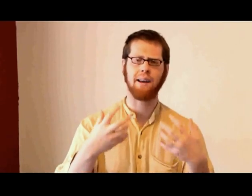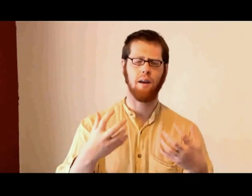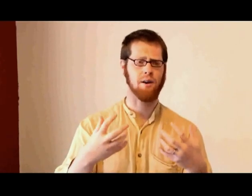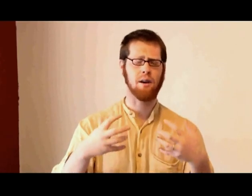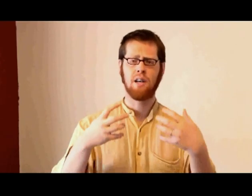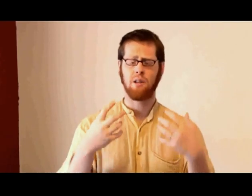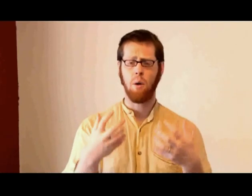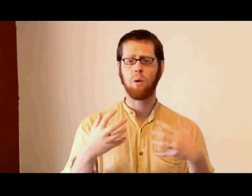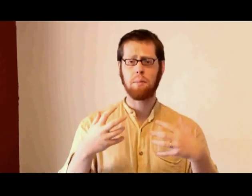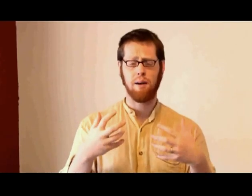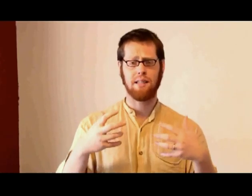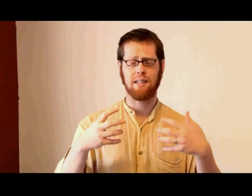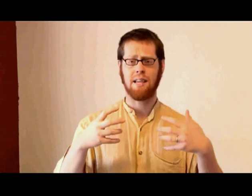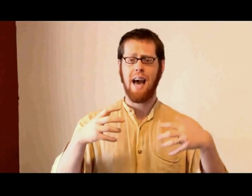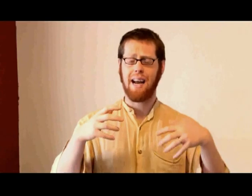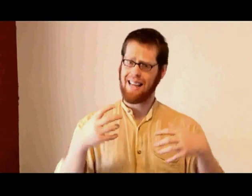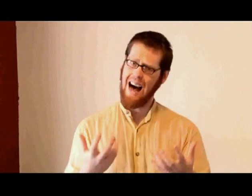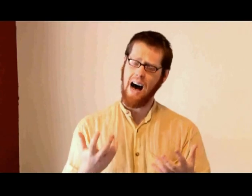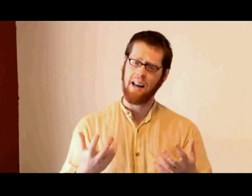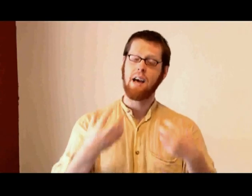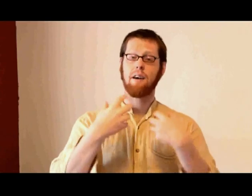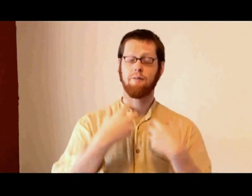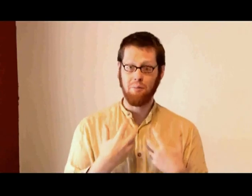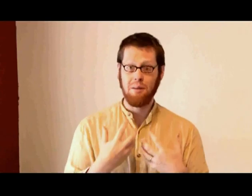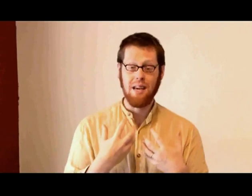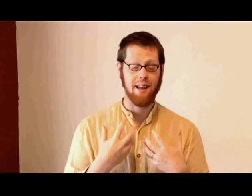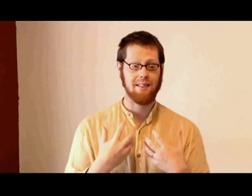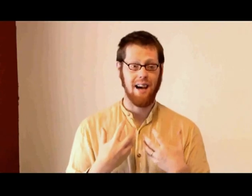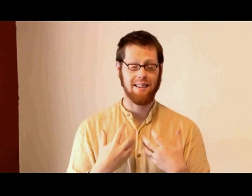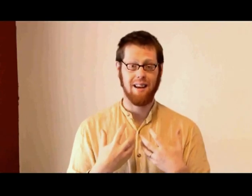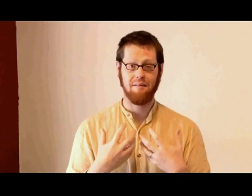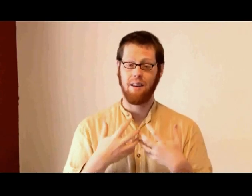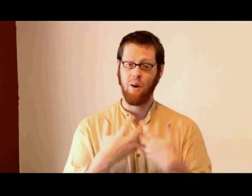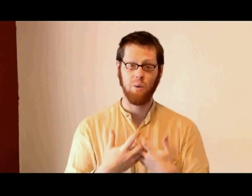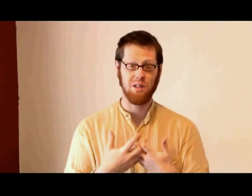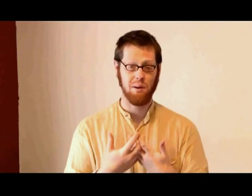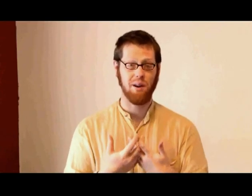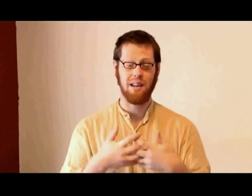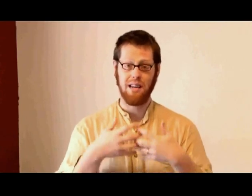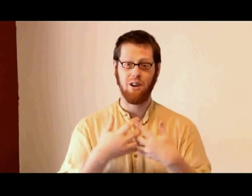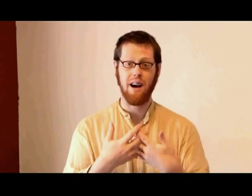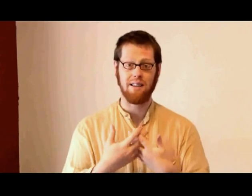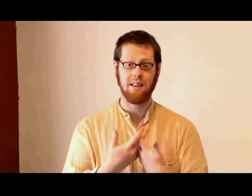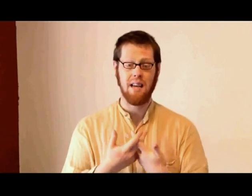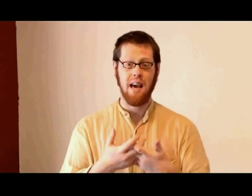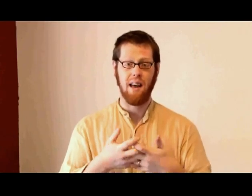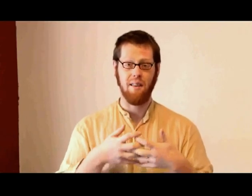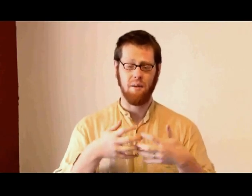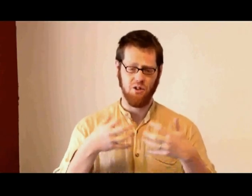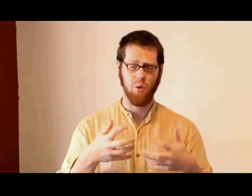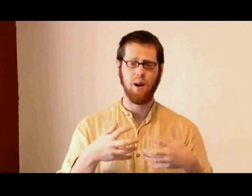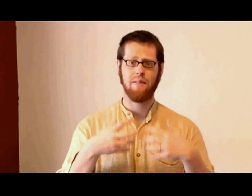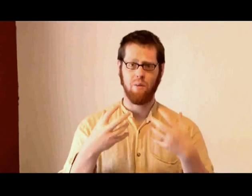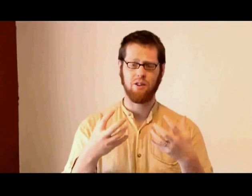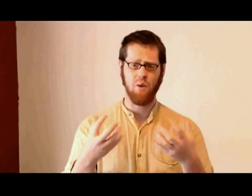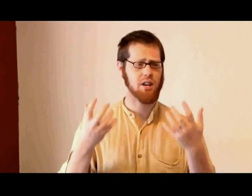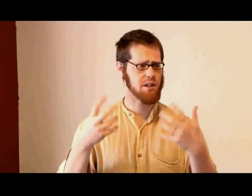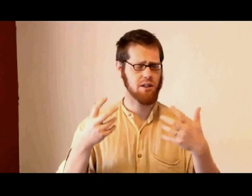other, some holy presence and God. And for me, that's identified in the Holy Spirit and in Christ. And the story of that resurrection is